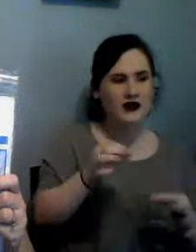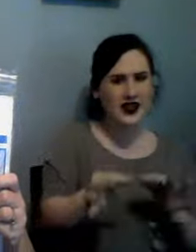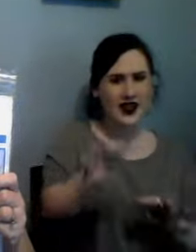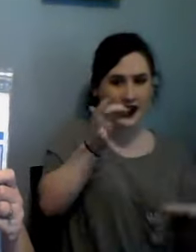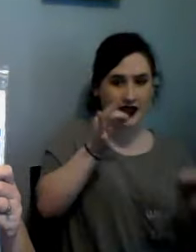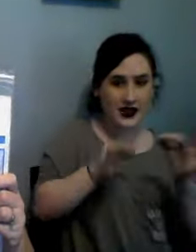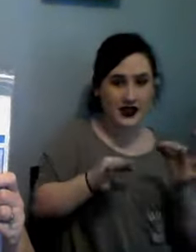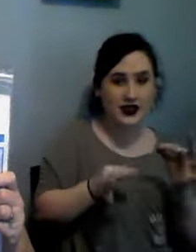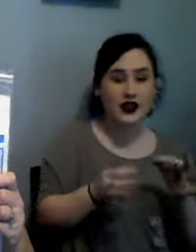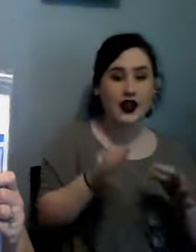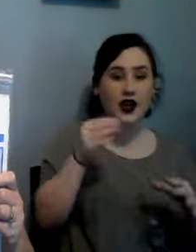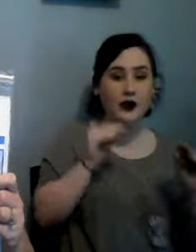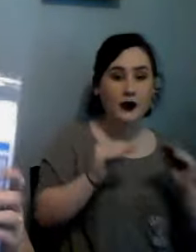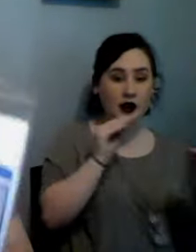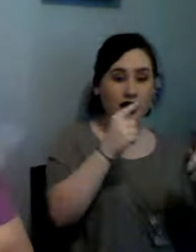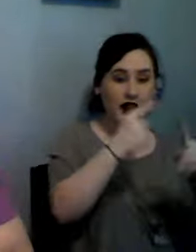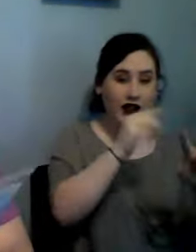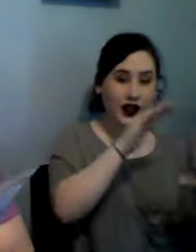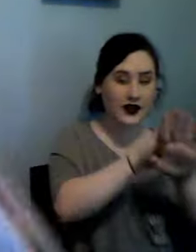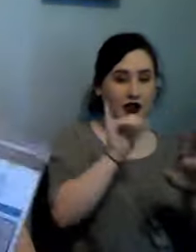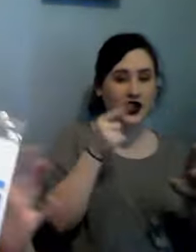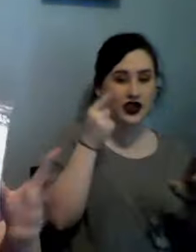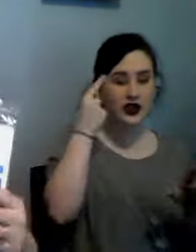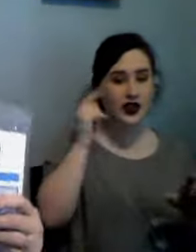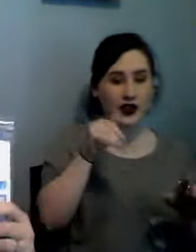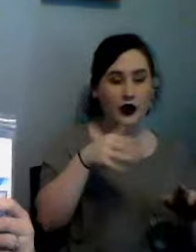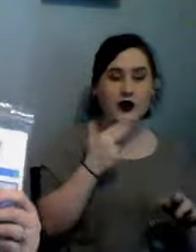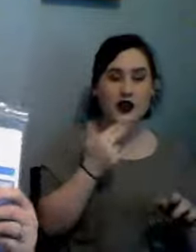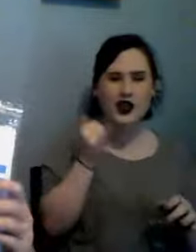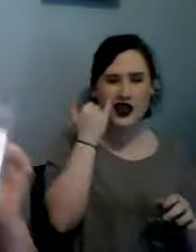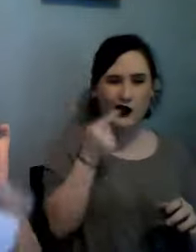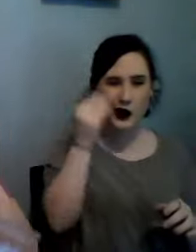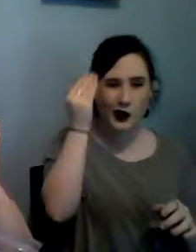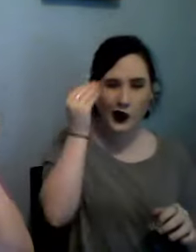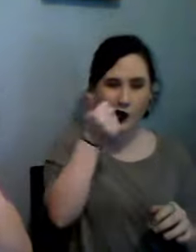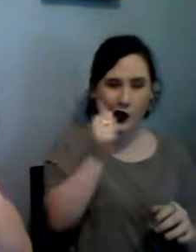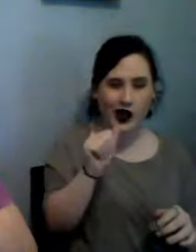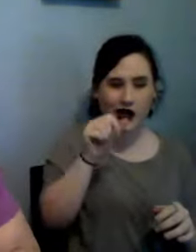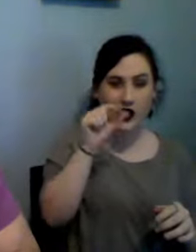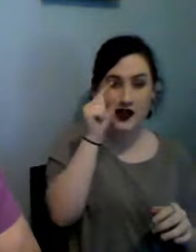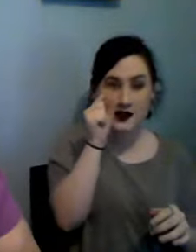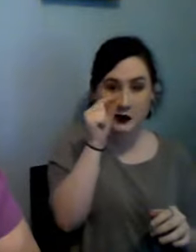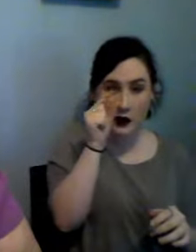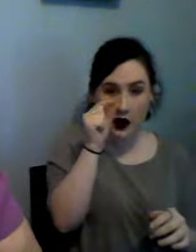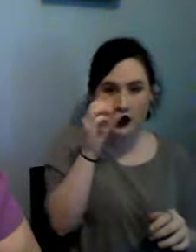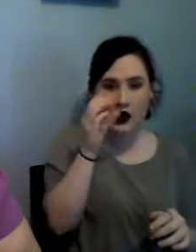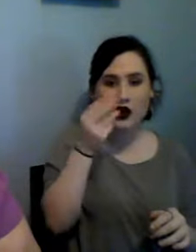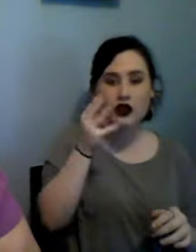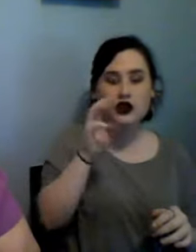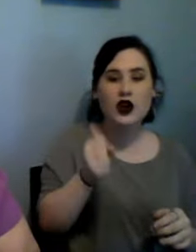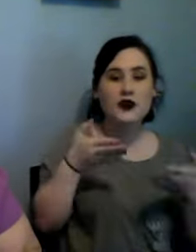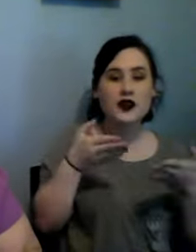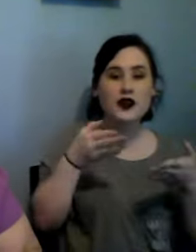if y'all know of any charms that are like smile smile smile let me know and let me know where to get them so I can purchase them